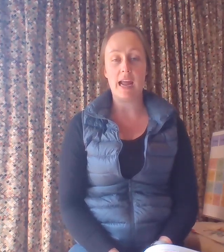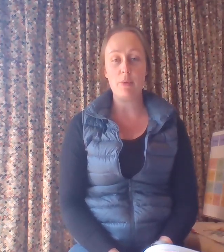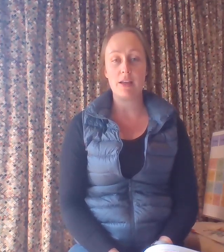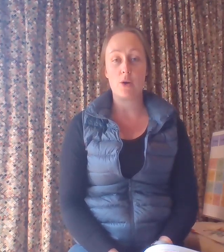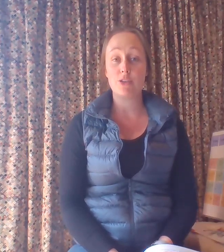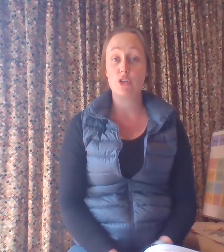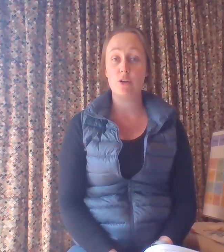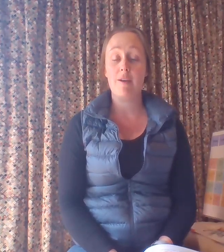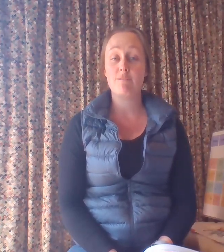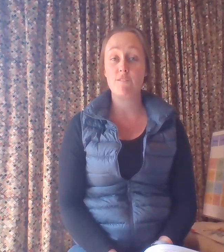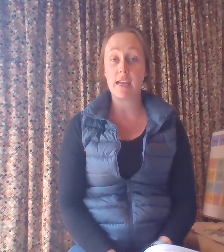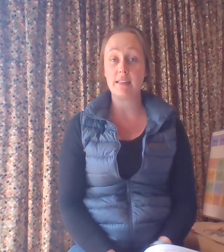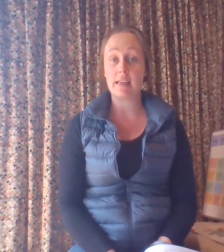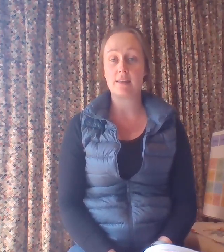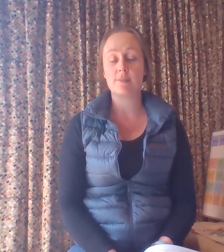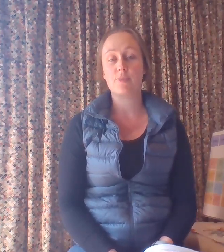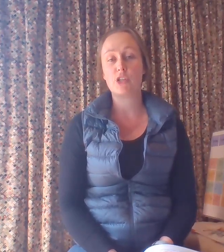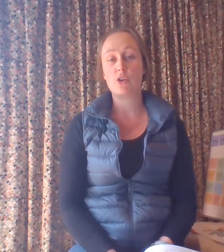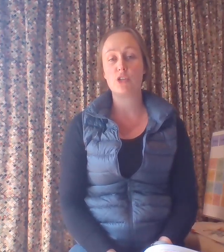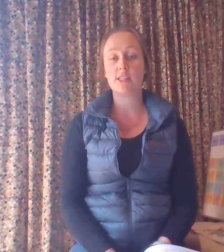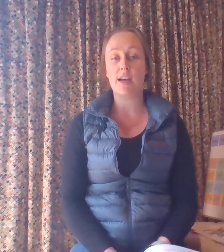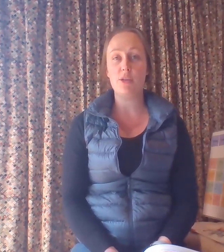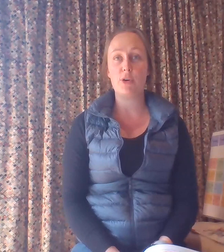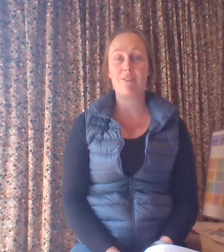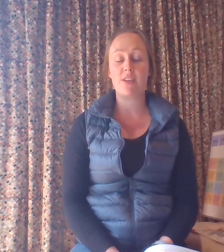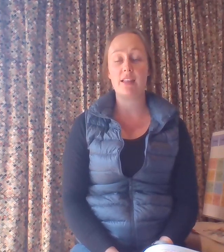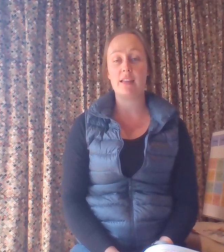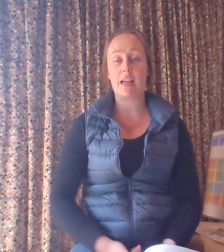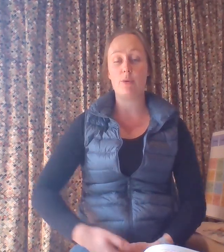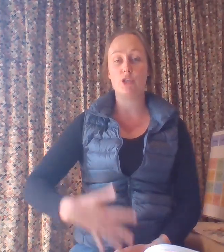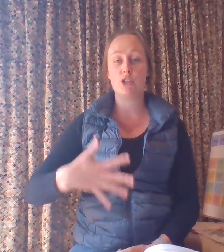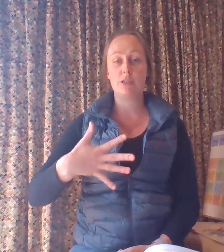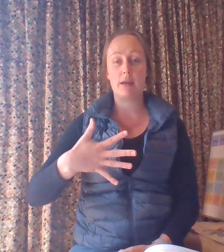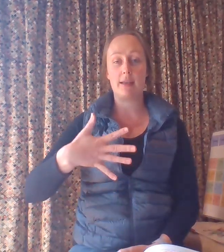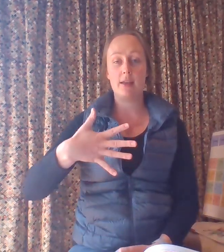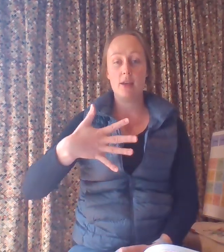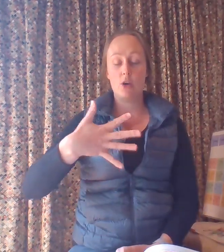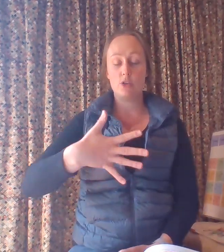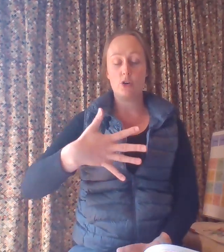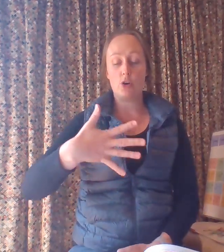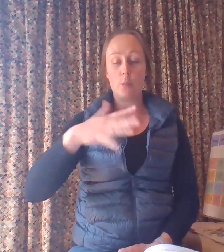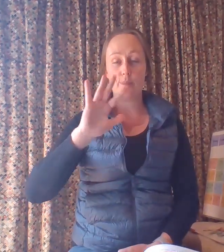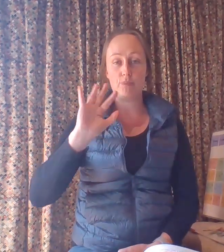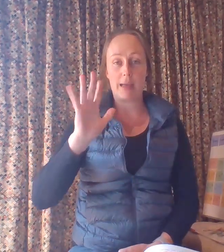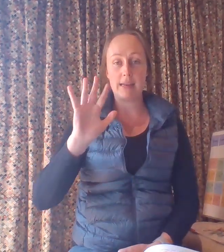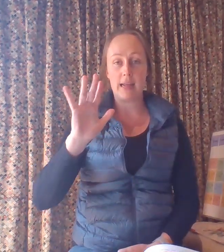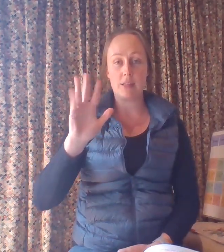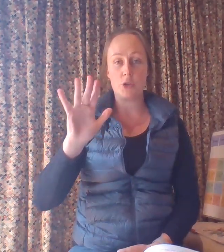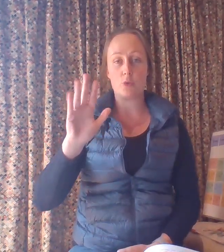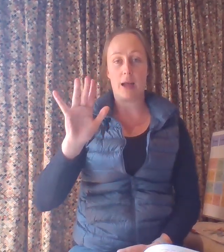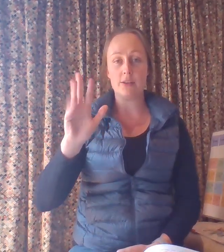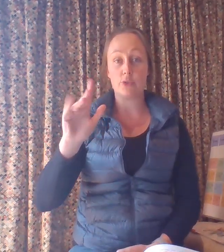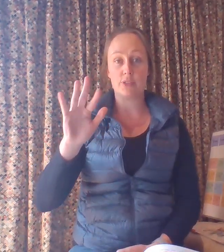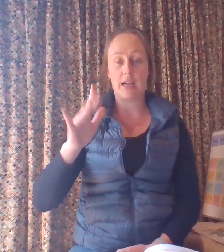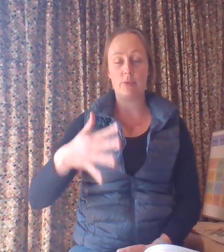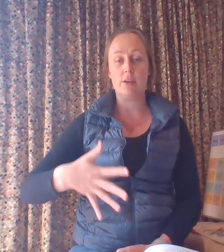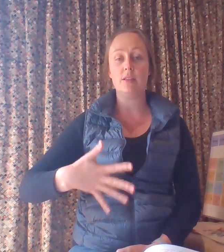Today we are going to do feelings. So to sign the word feelings, I want you to make your main hand that you write or sign with